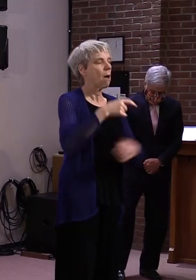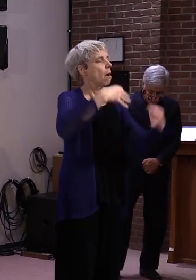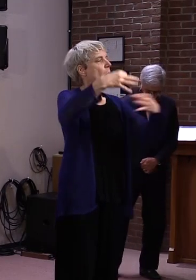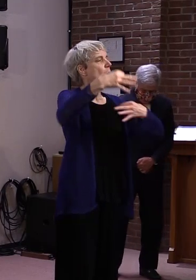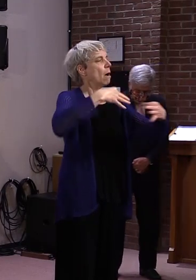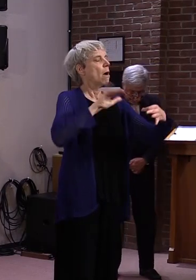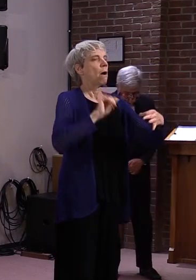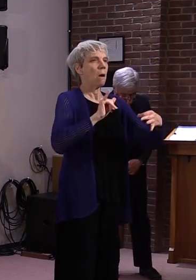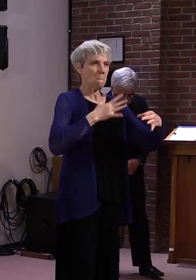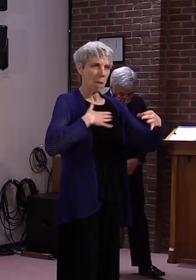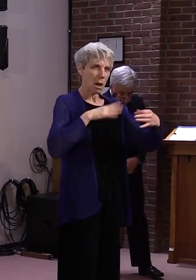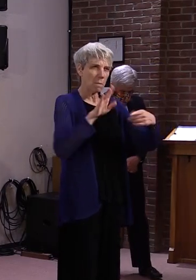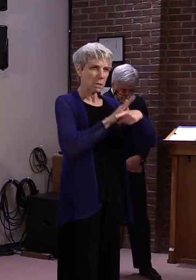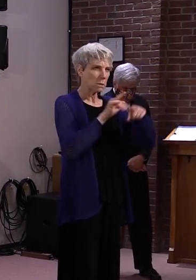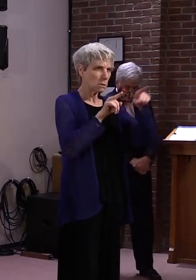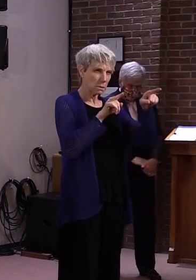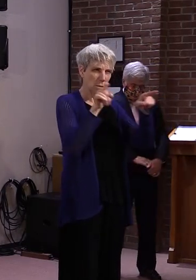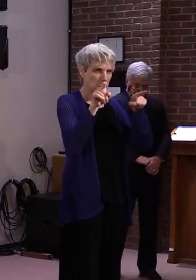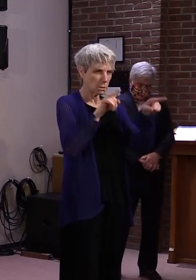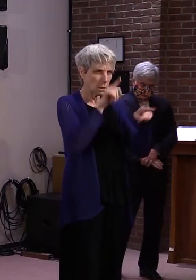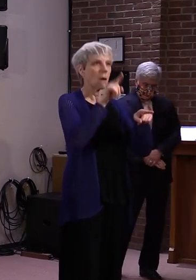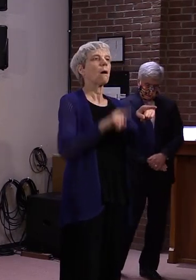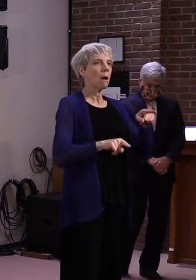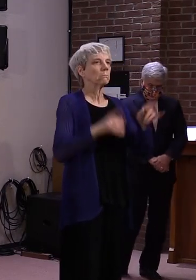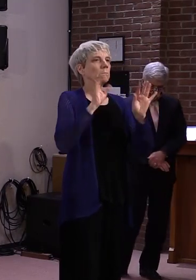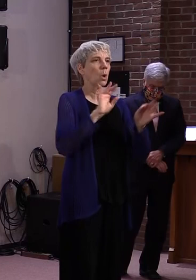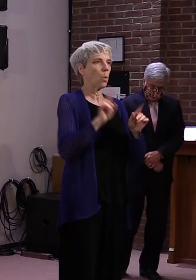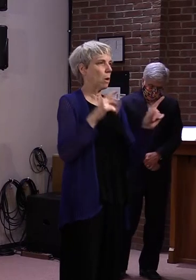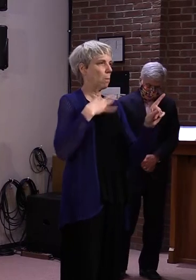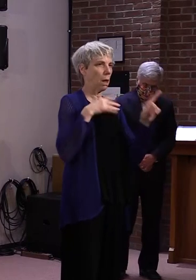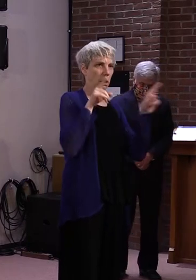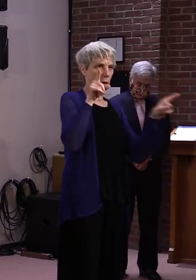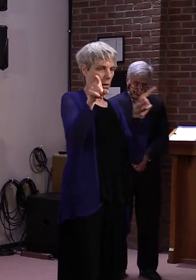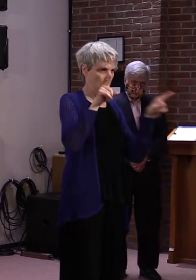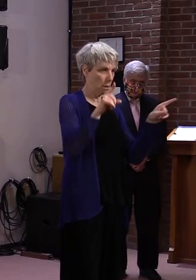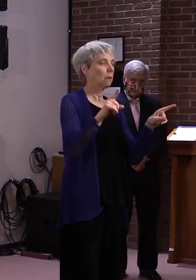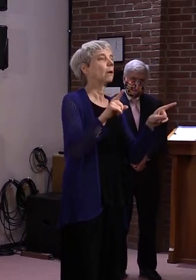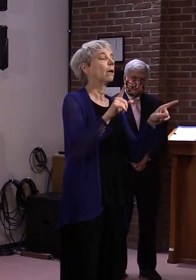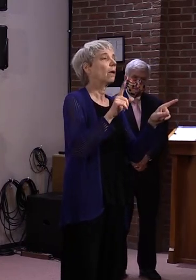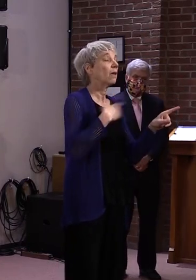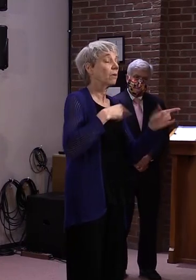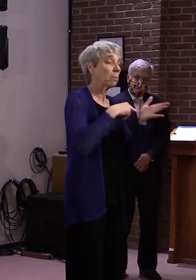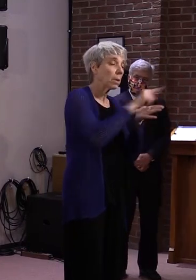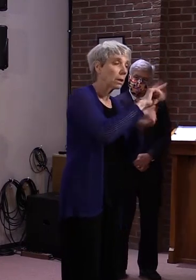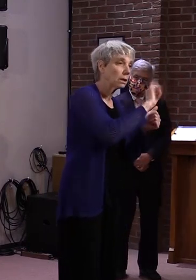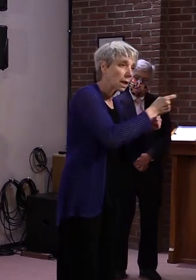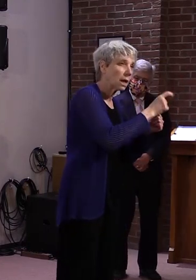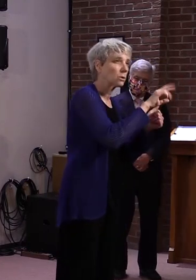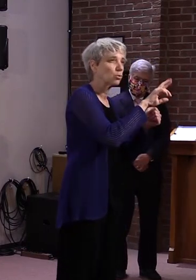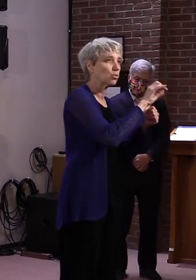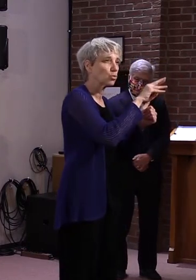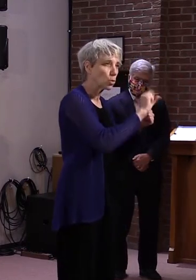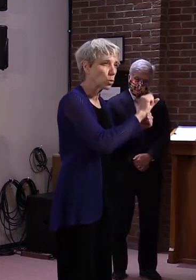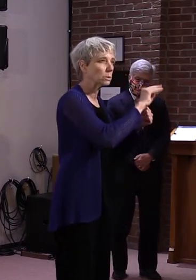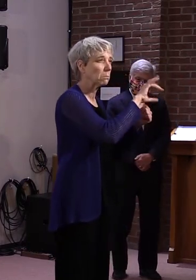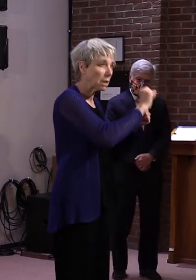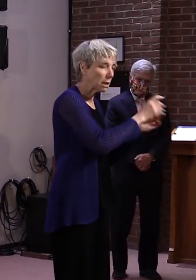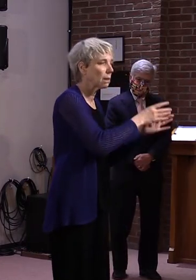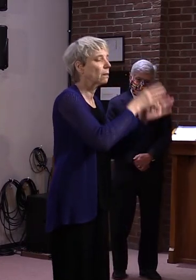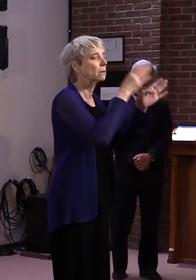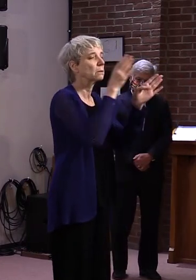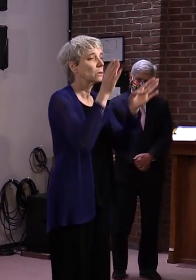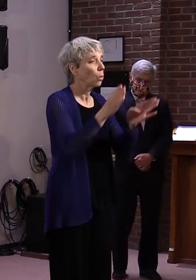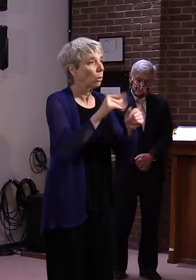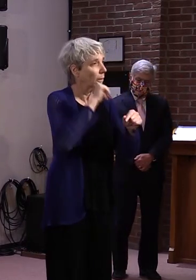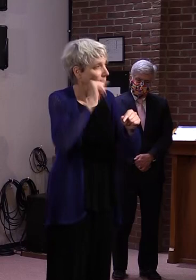application, whether they are a rooms and meals taxpayer, a non-profit, a private business, a women- or minority-owned